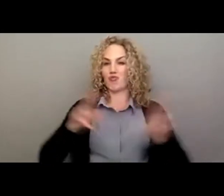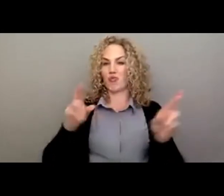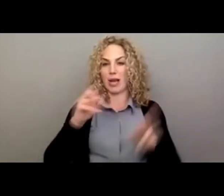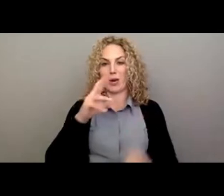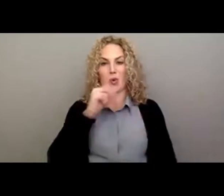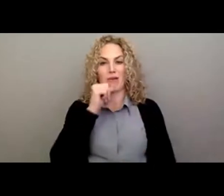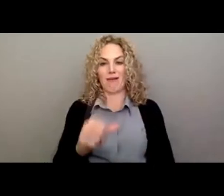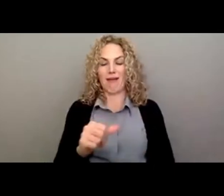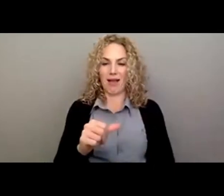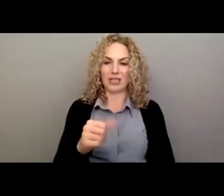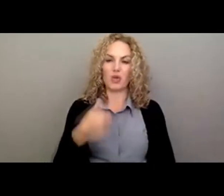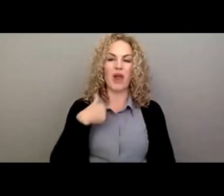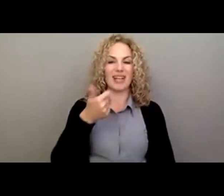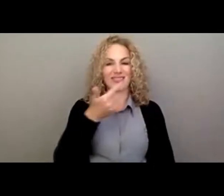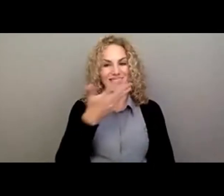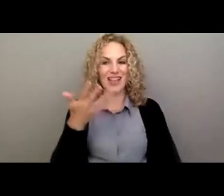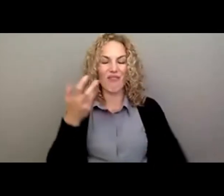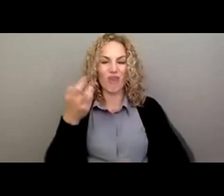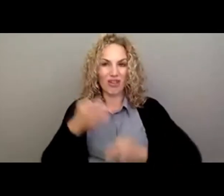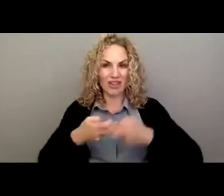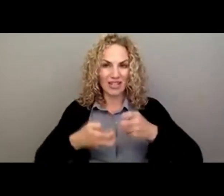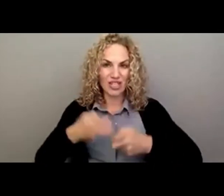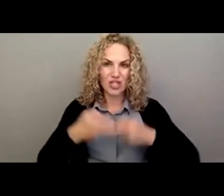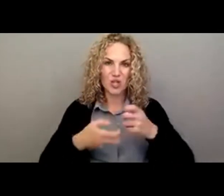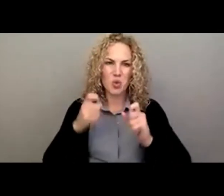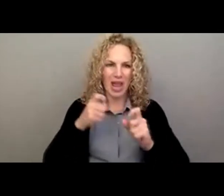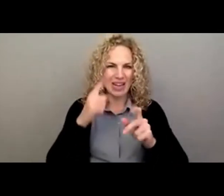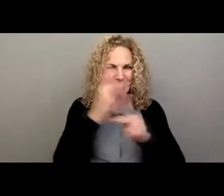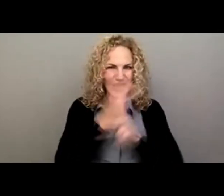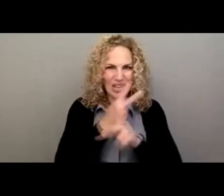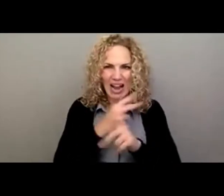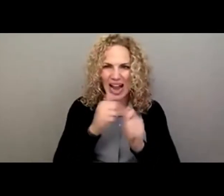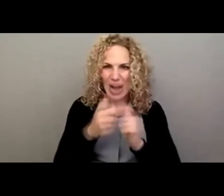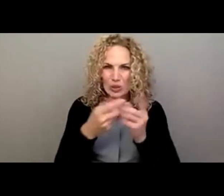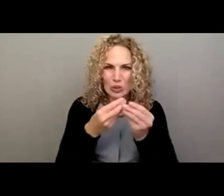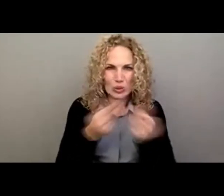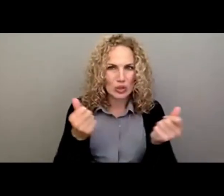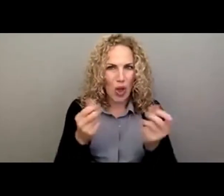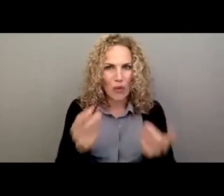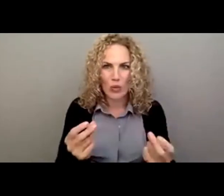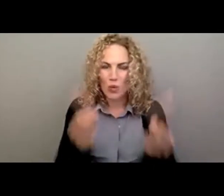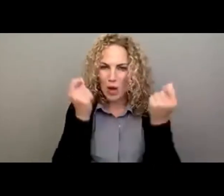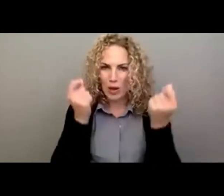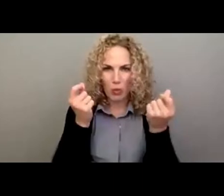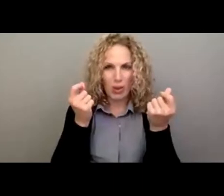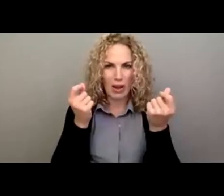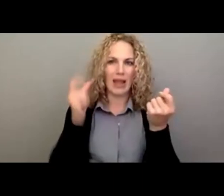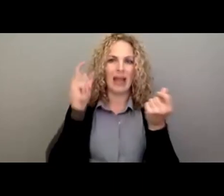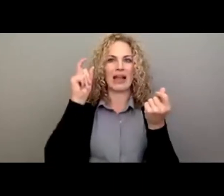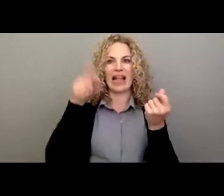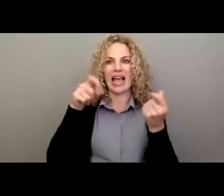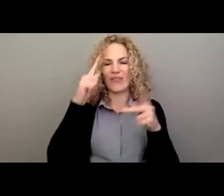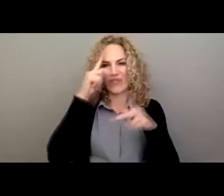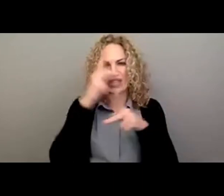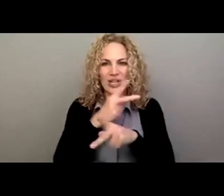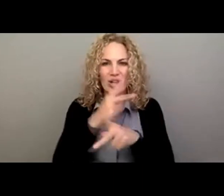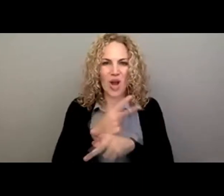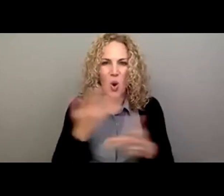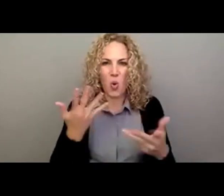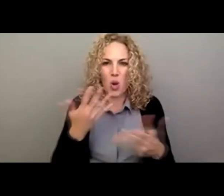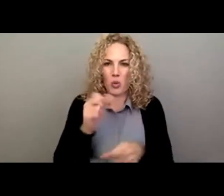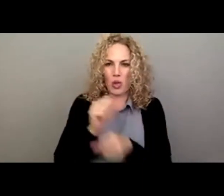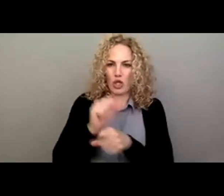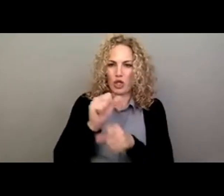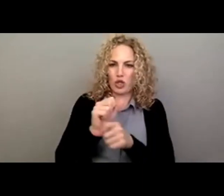had several issues that we had to figure out how to deal with right away. We had to figure out first, what do we do with our